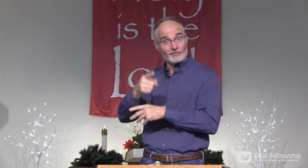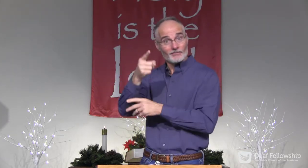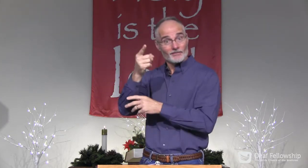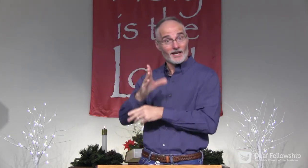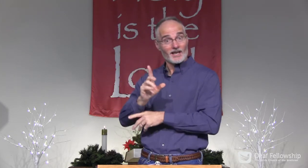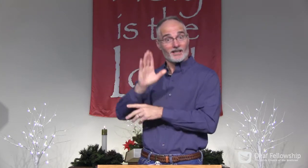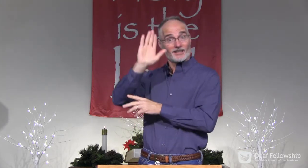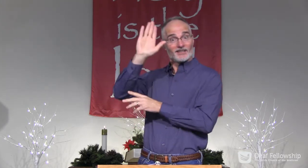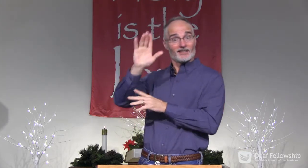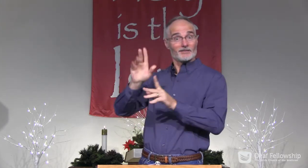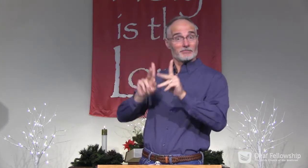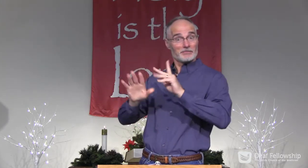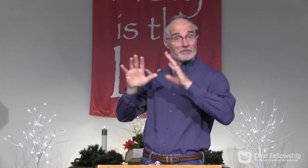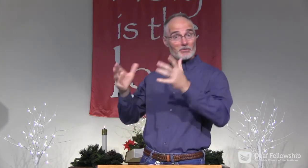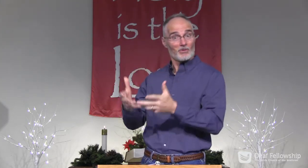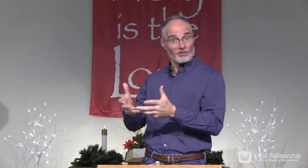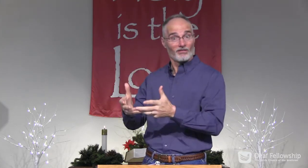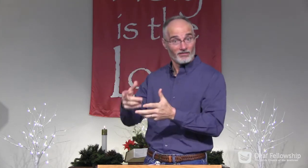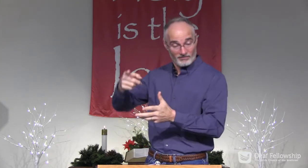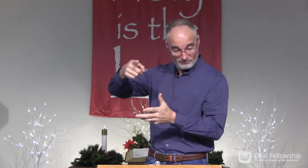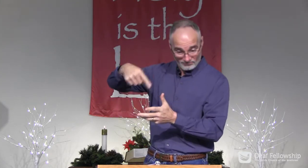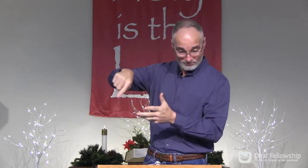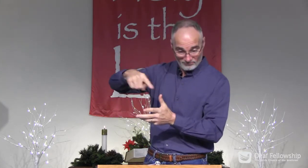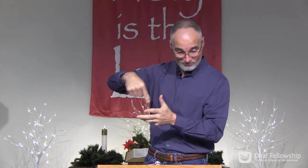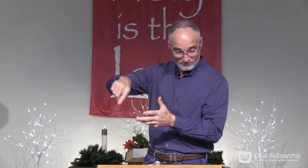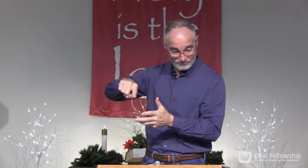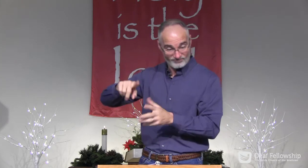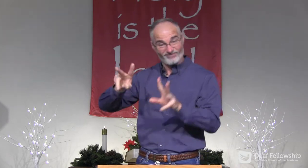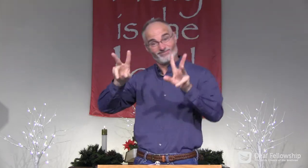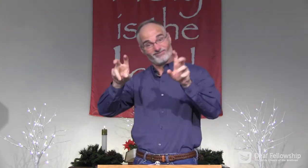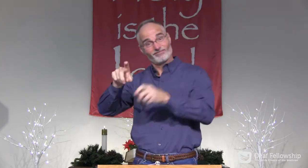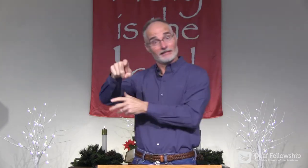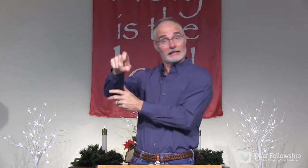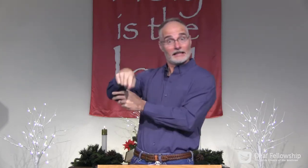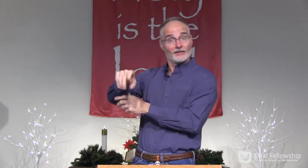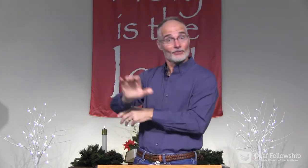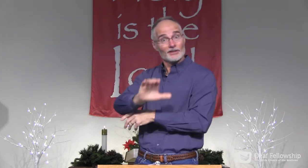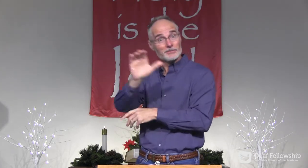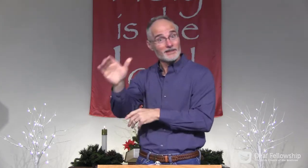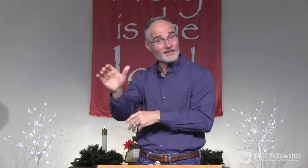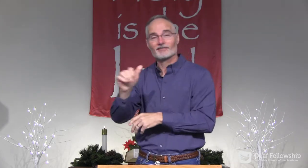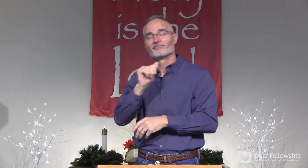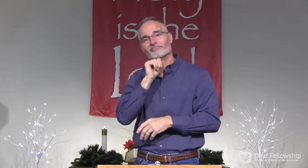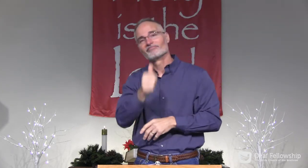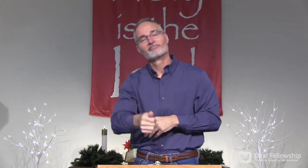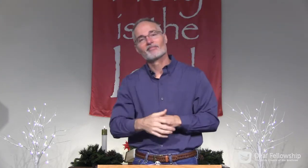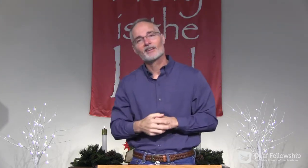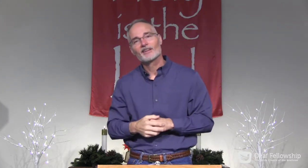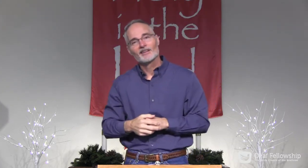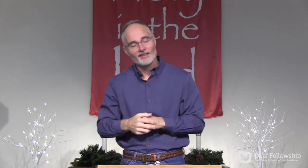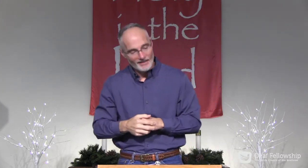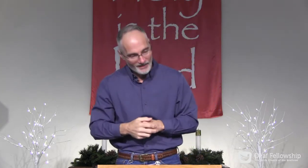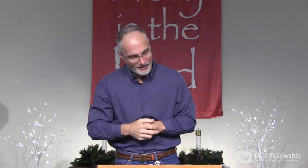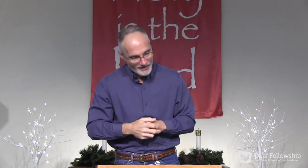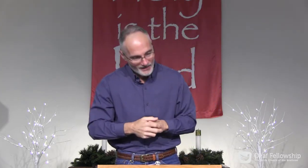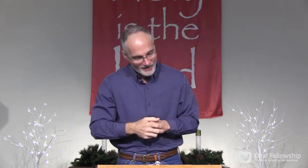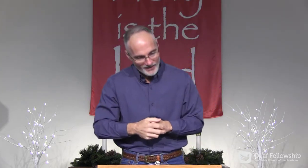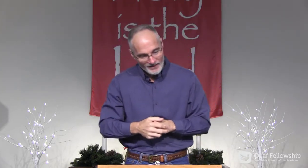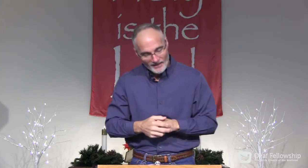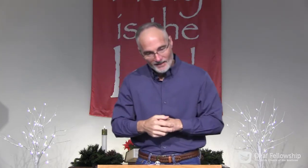You know, 2020 is not the first time that his people really